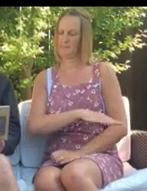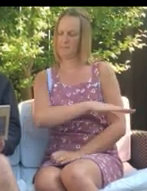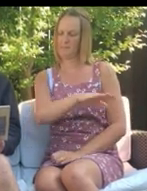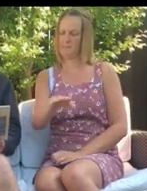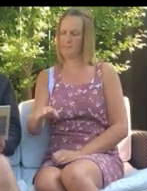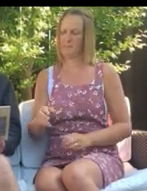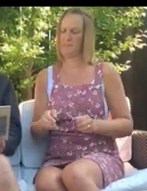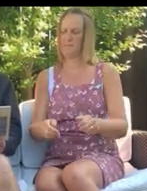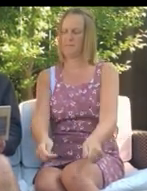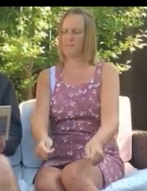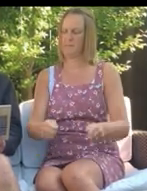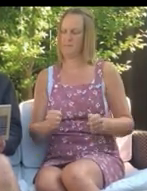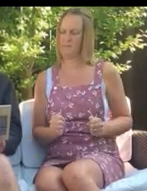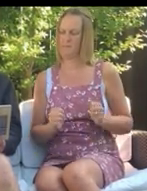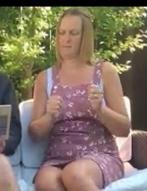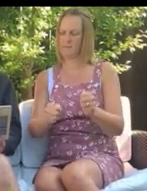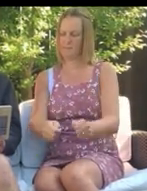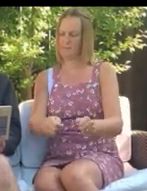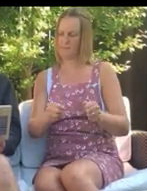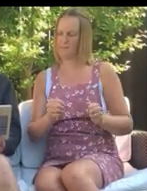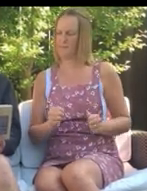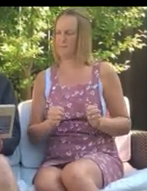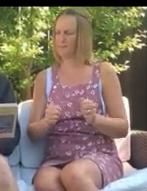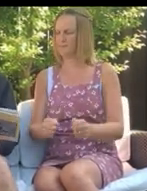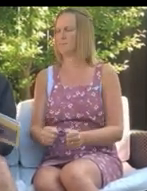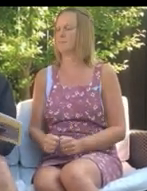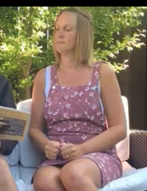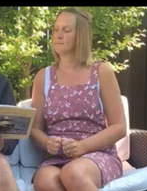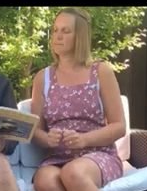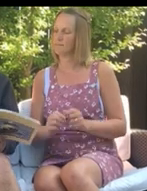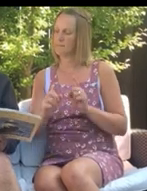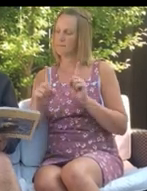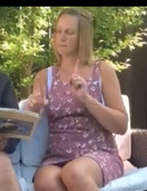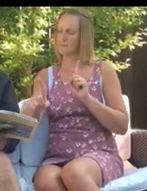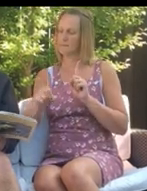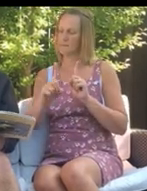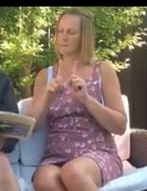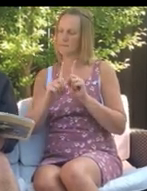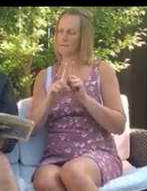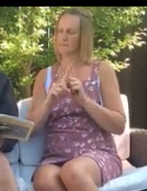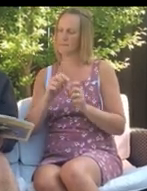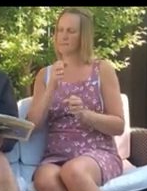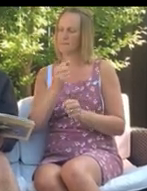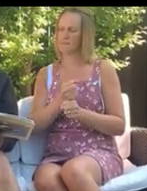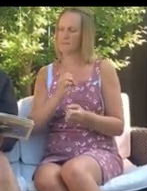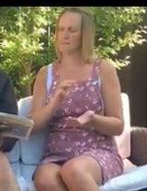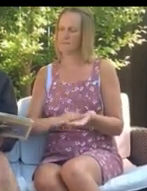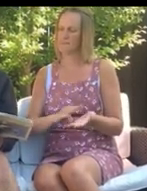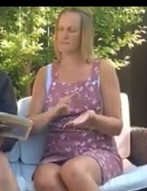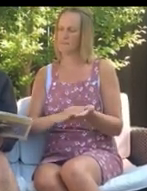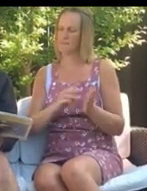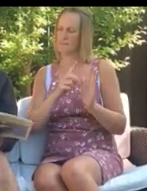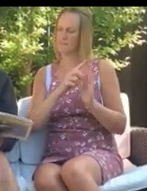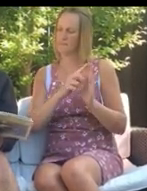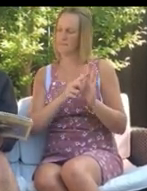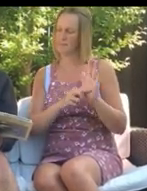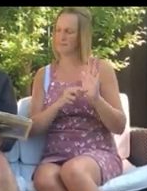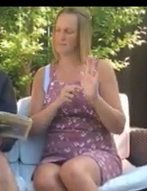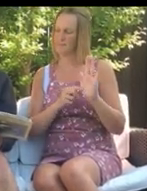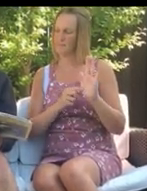Chapel Island, rose to land to make report. Close to the shore lives Granny Joan.